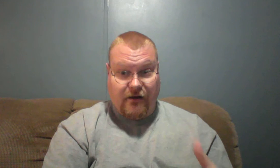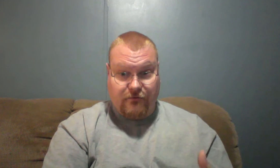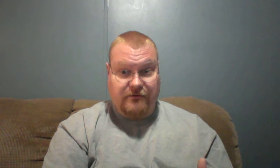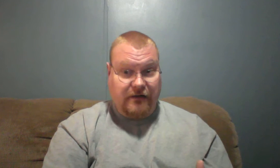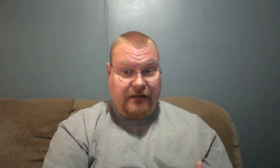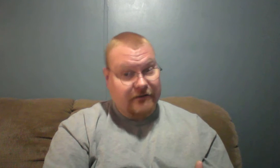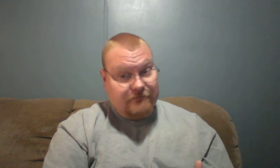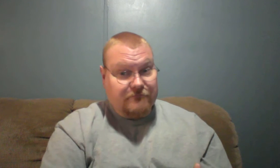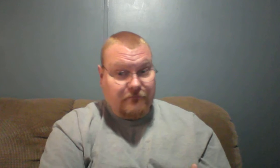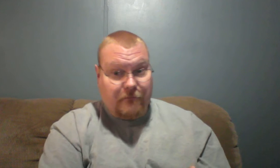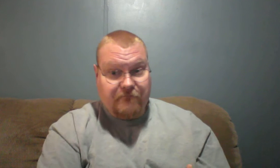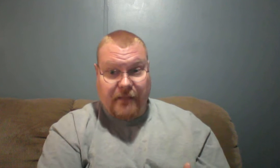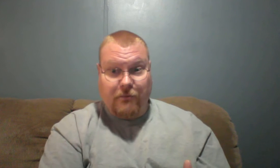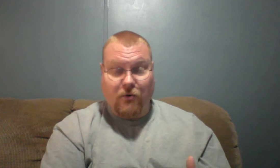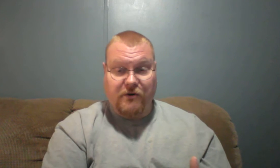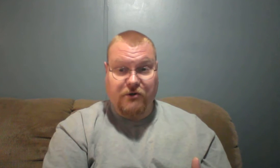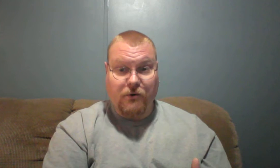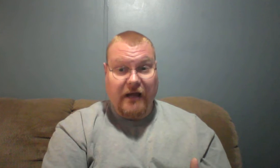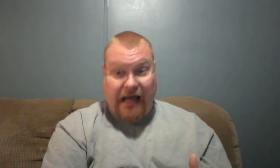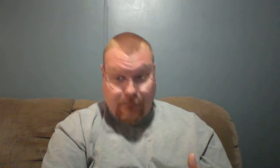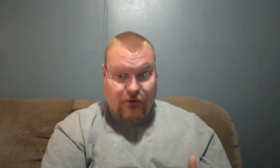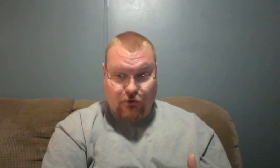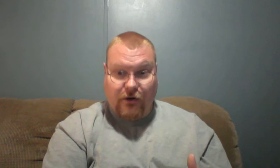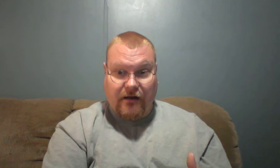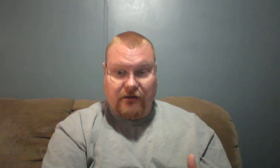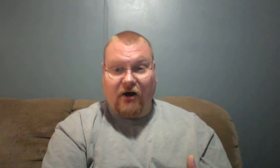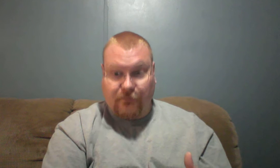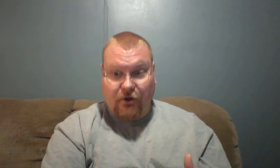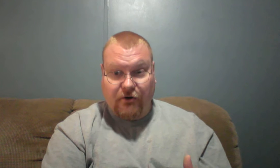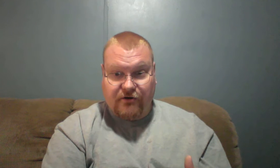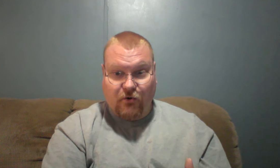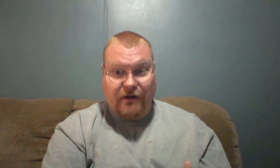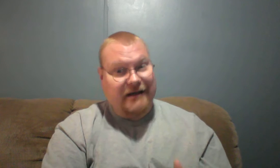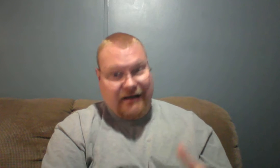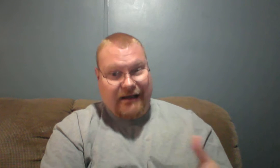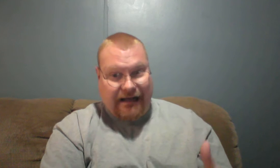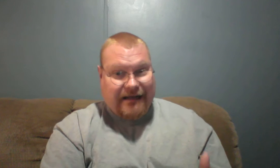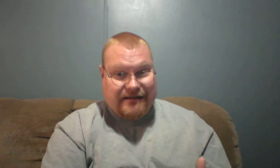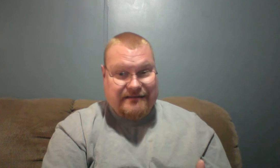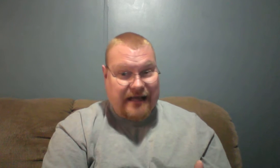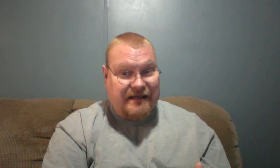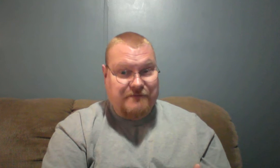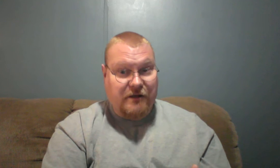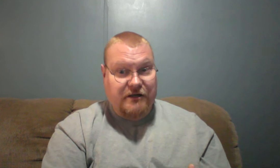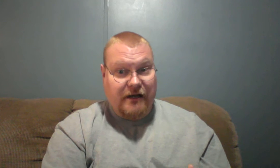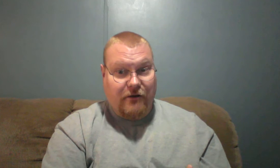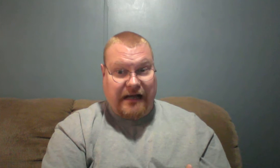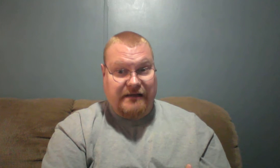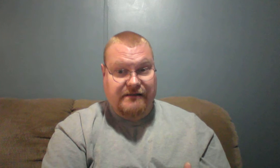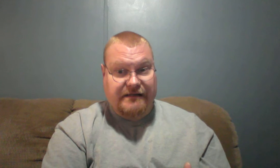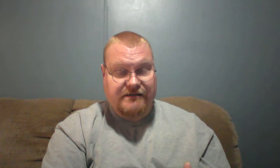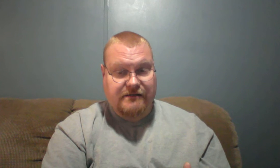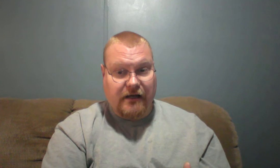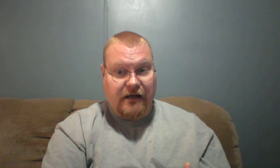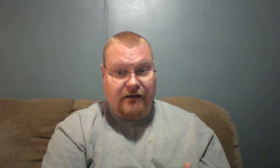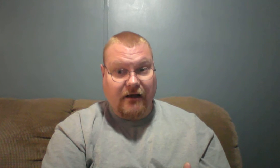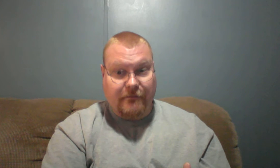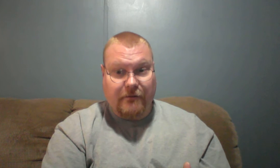know, uh, people going to a middle ground called purgatory. I hate to say this, but you know, guys, that's, uh, not biblical.